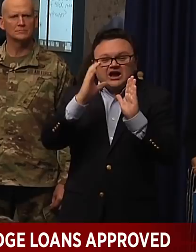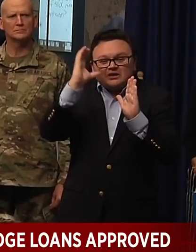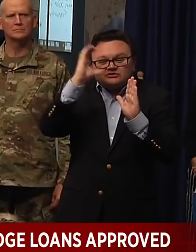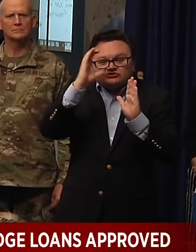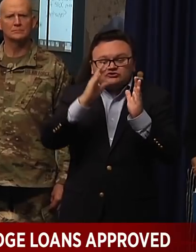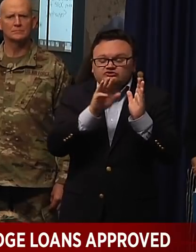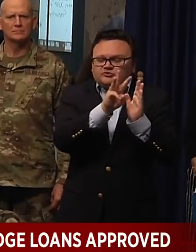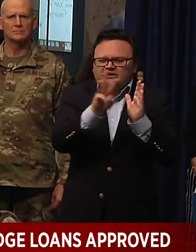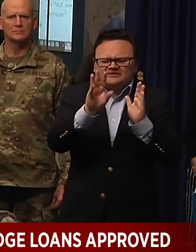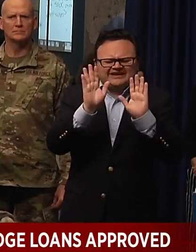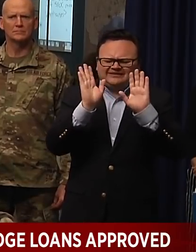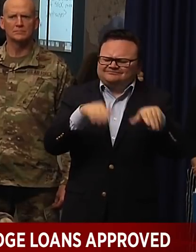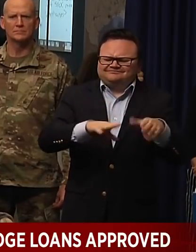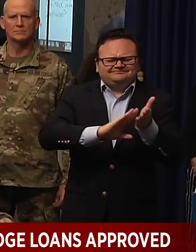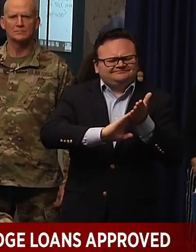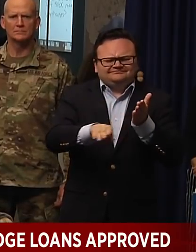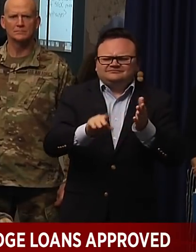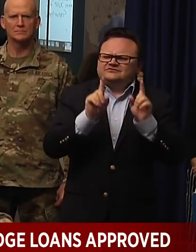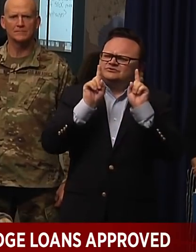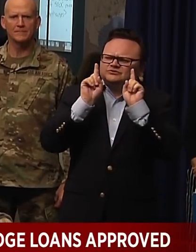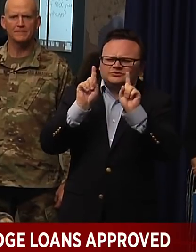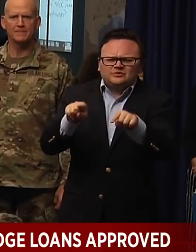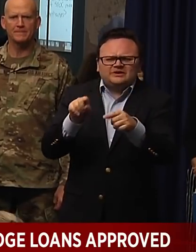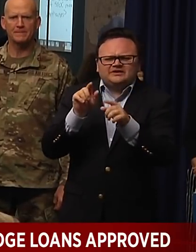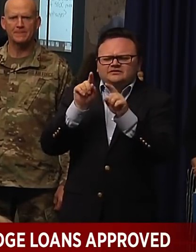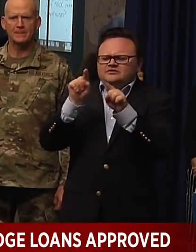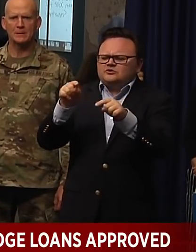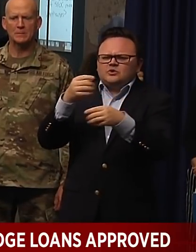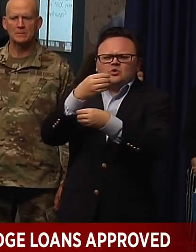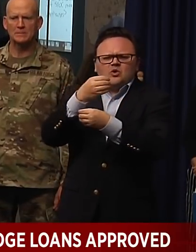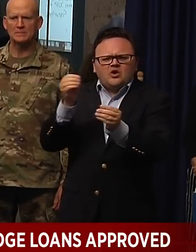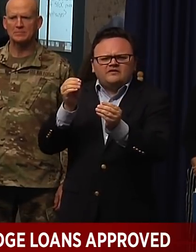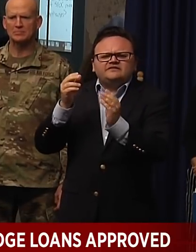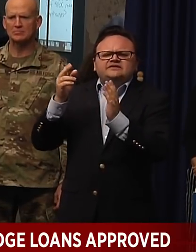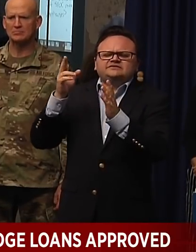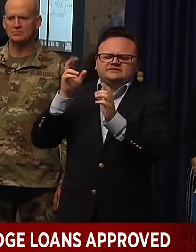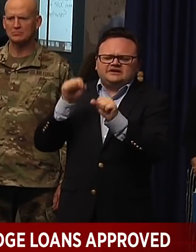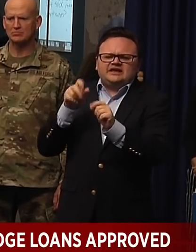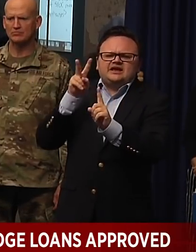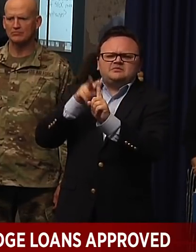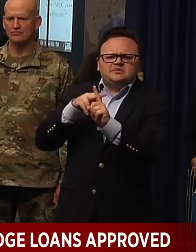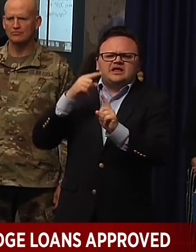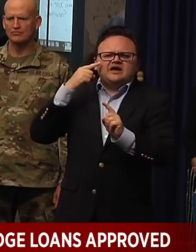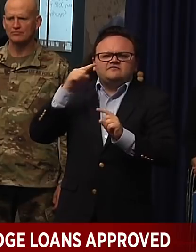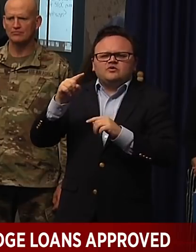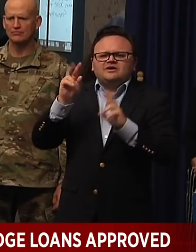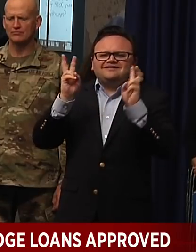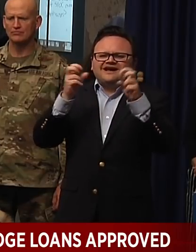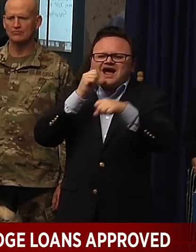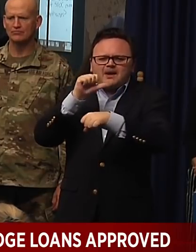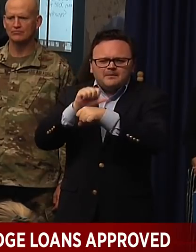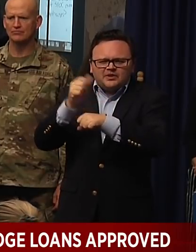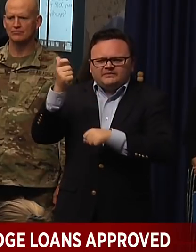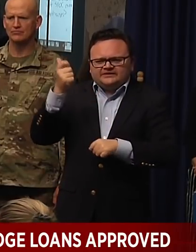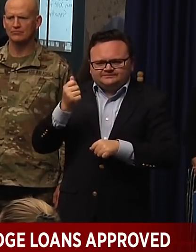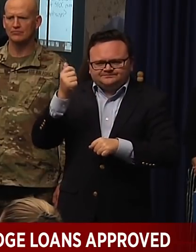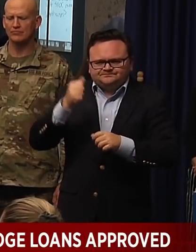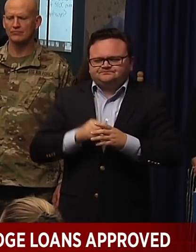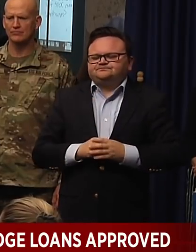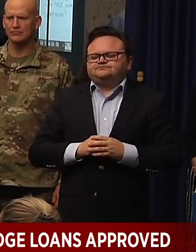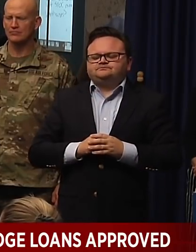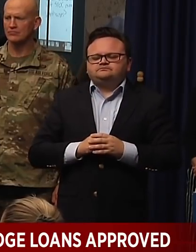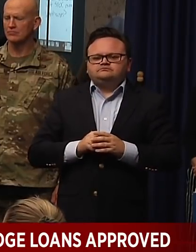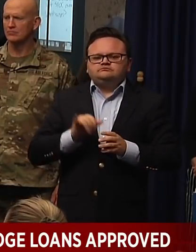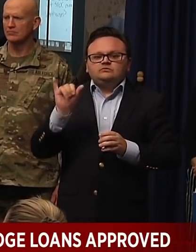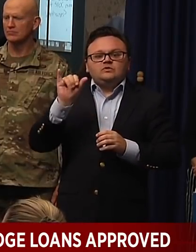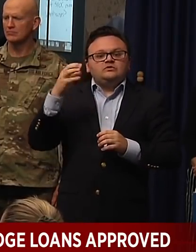where, you it's going to be tough before this dust settles. And then we're also going to waive penalties to employers for any